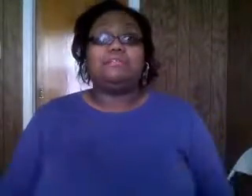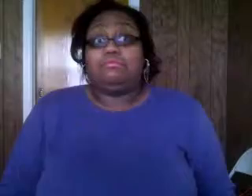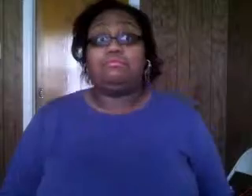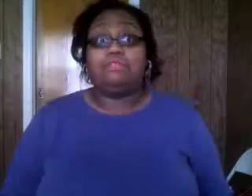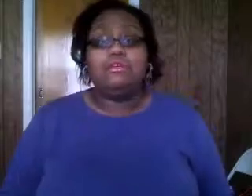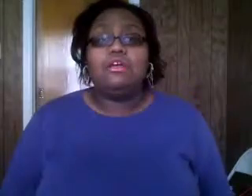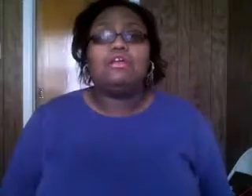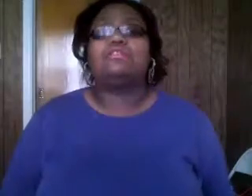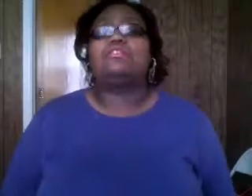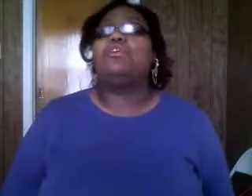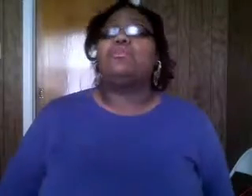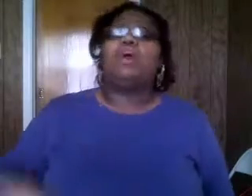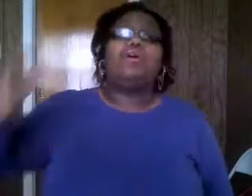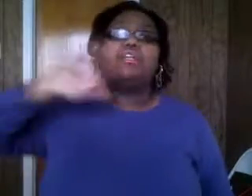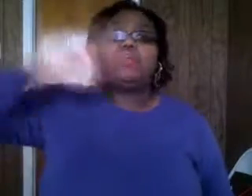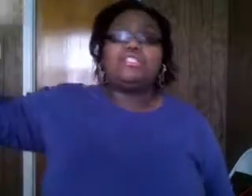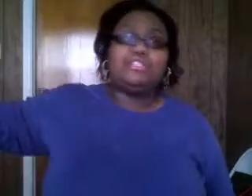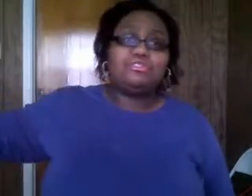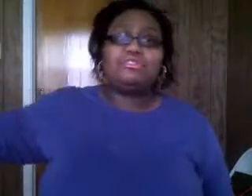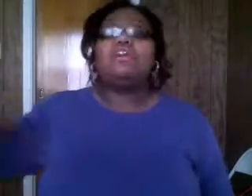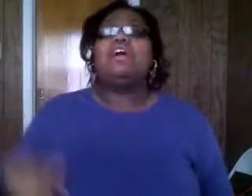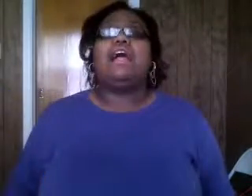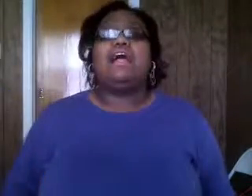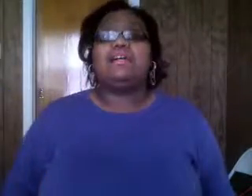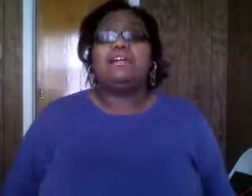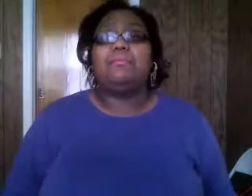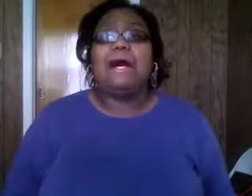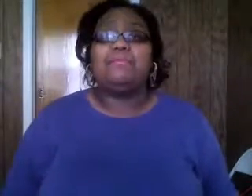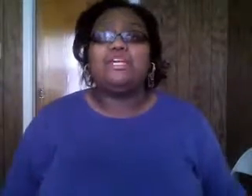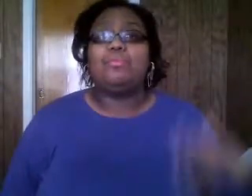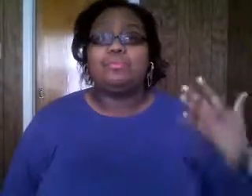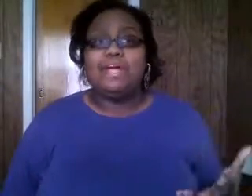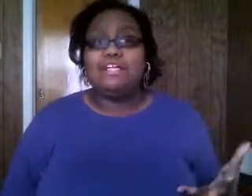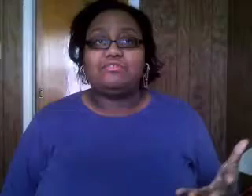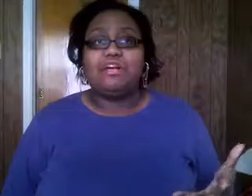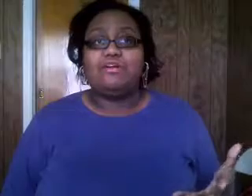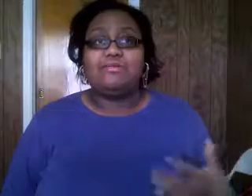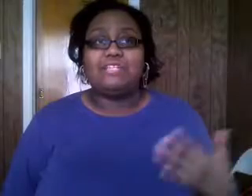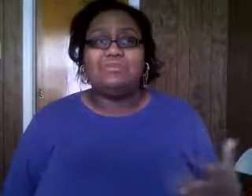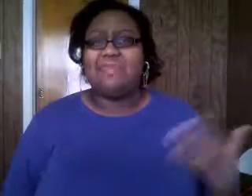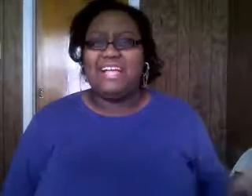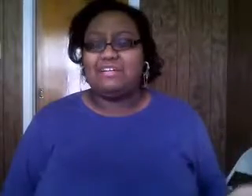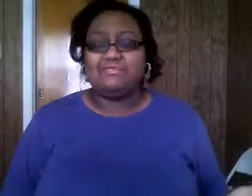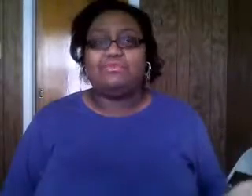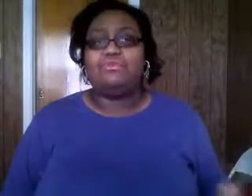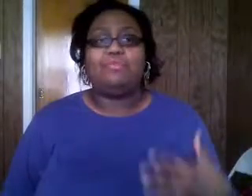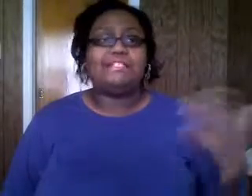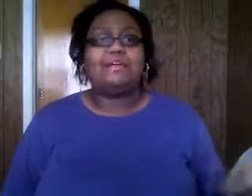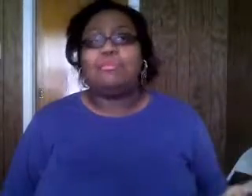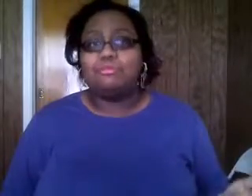okay you know so we all ended up at the church and um i was helping the pastor out i was helping him pass out fruit we passing apples